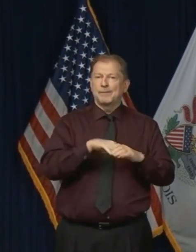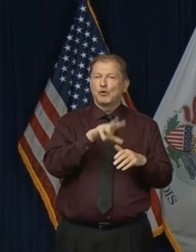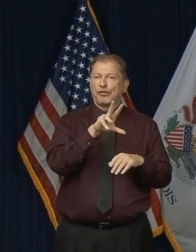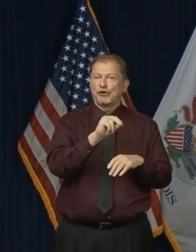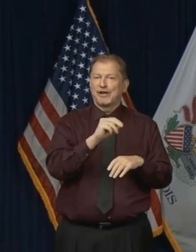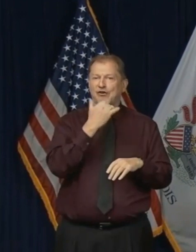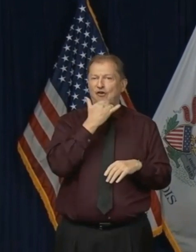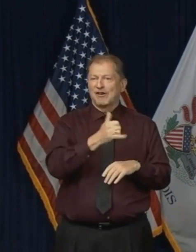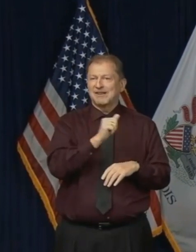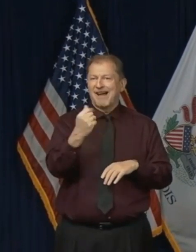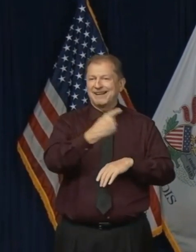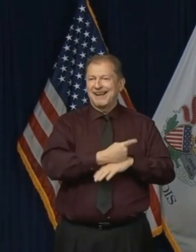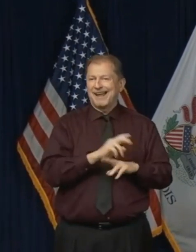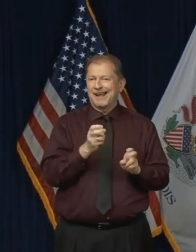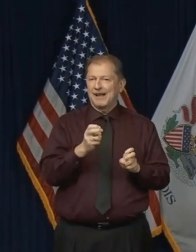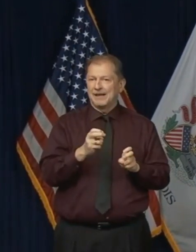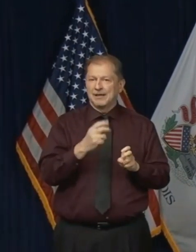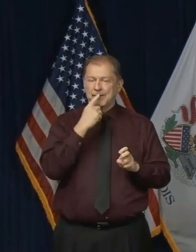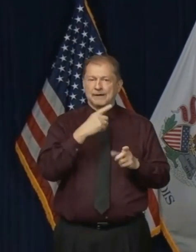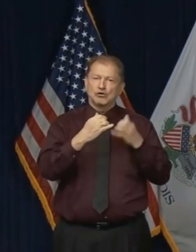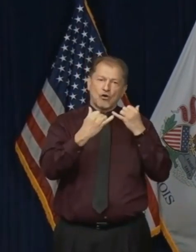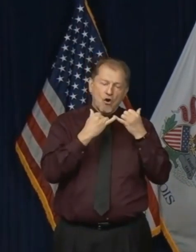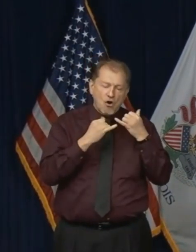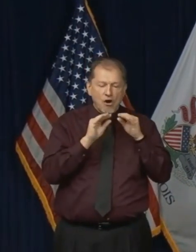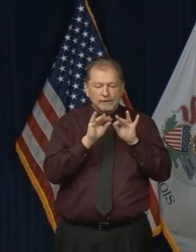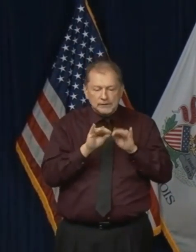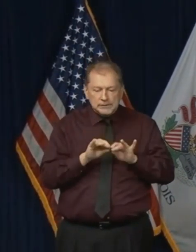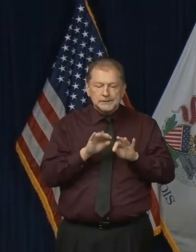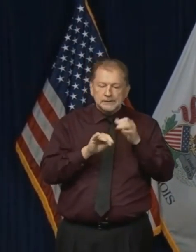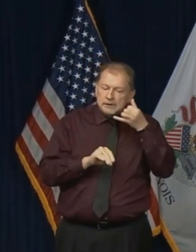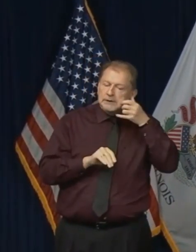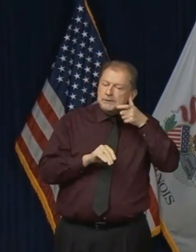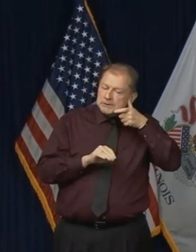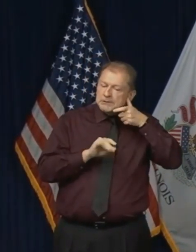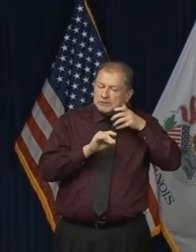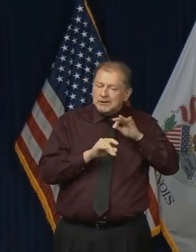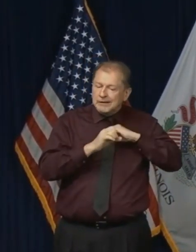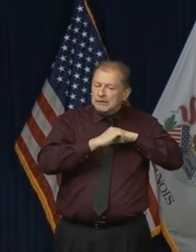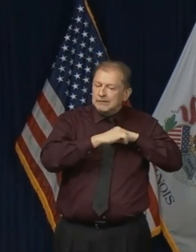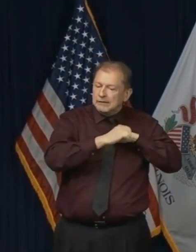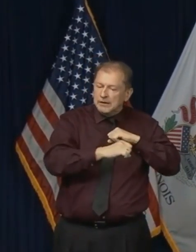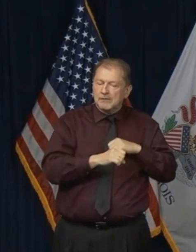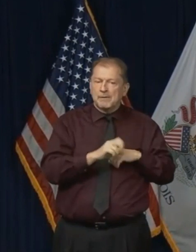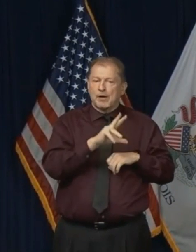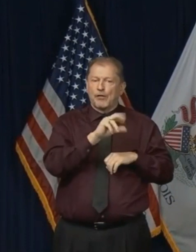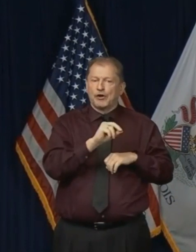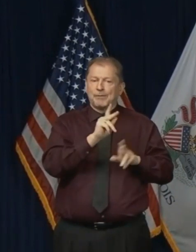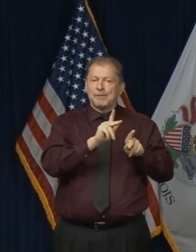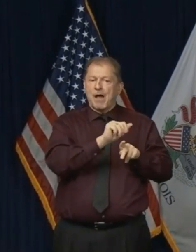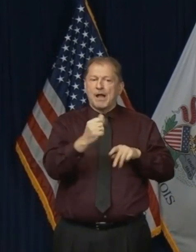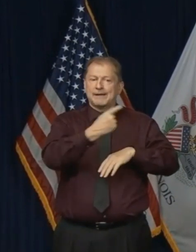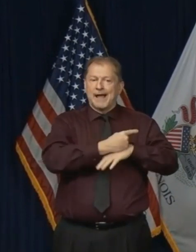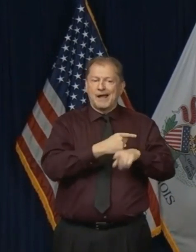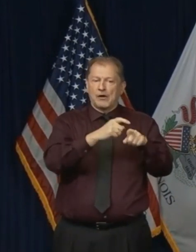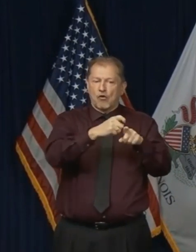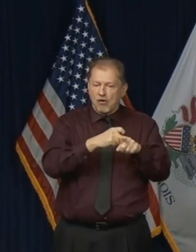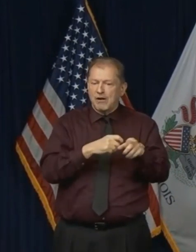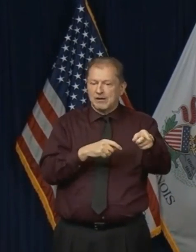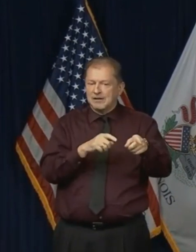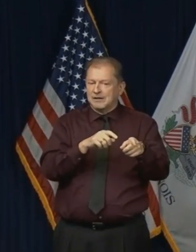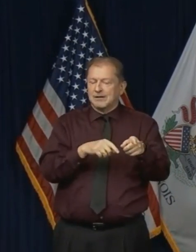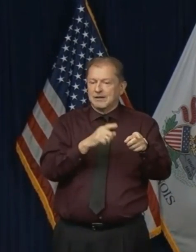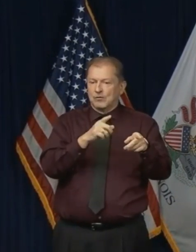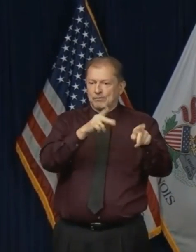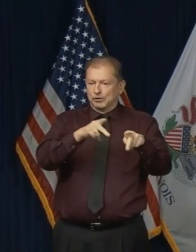understand it, just because of the complexity of filing for unemployment. And so, you know, there are, there are sometimes